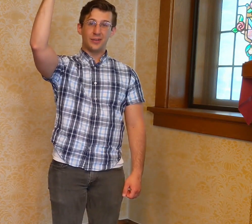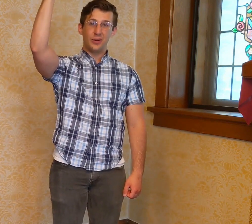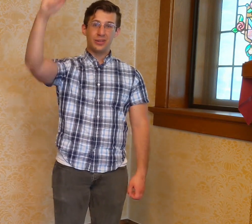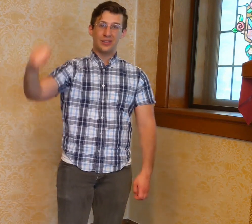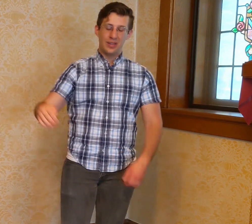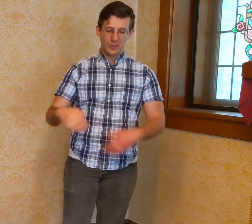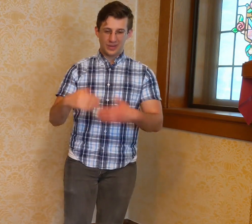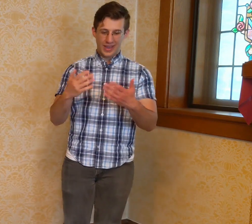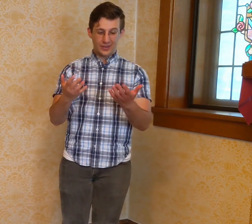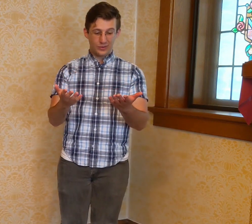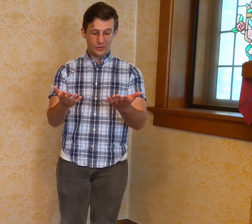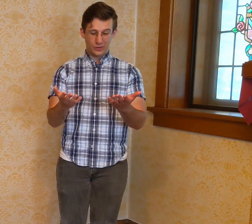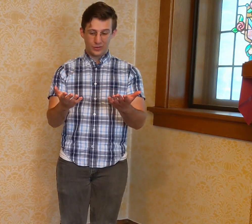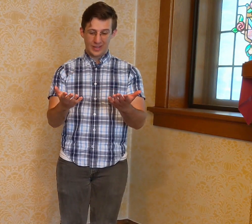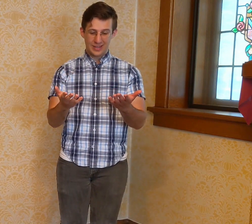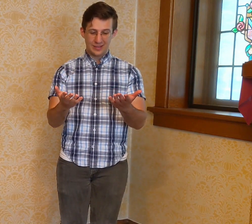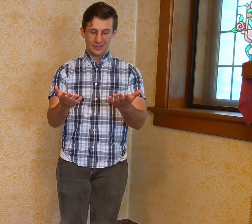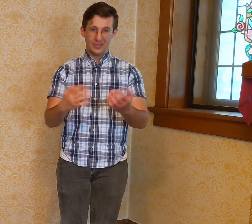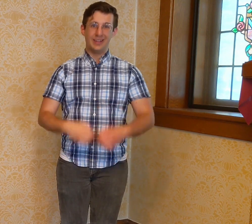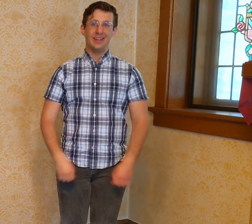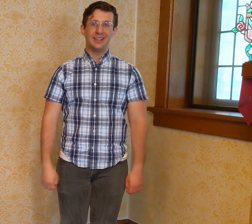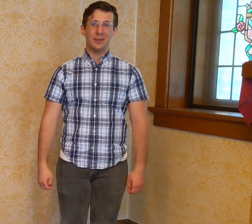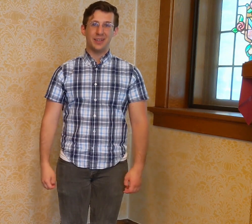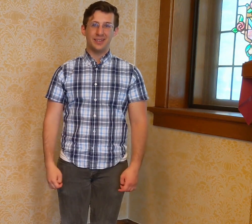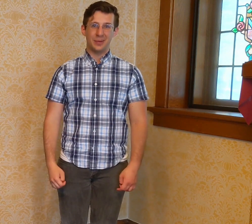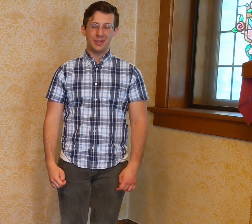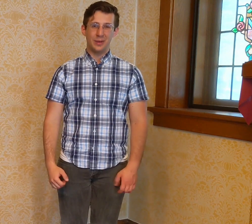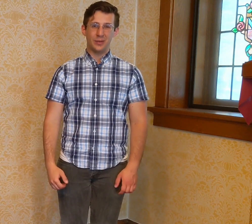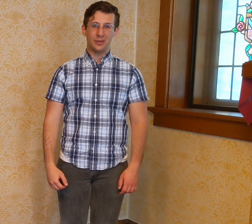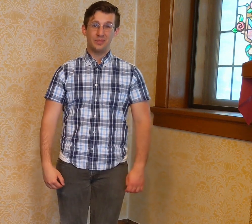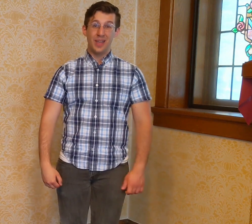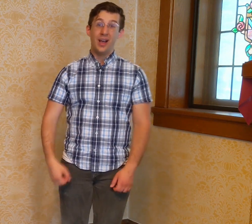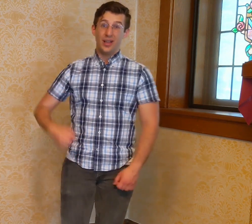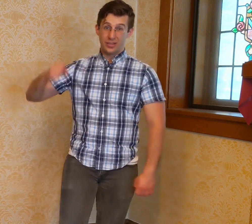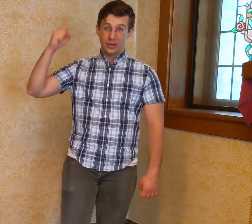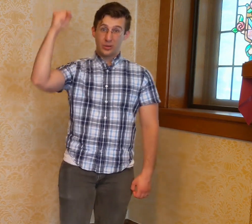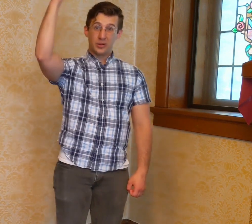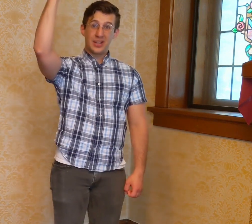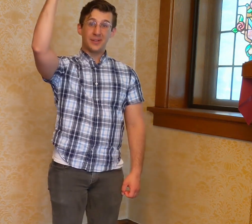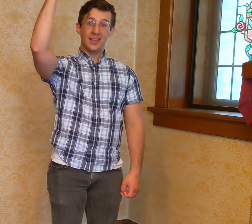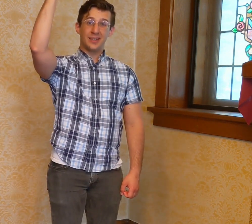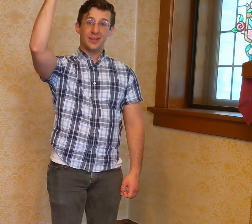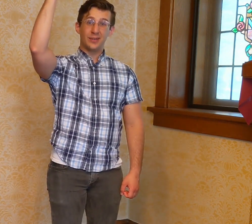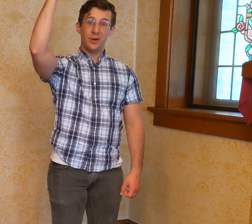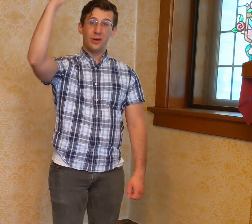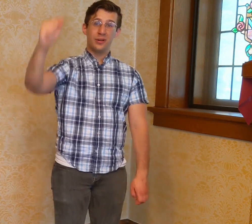forth with hands to serve and give. Now we can sing it with the notes. The Lord now sends us forth